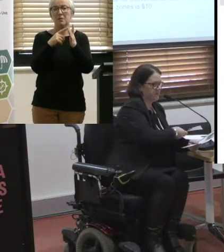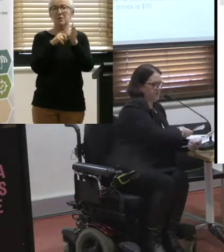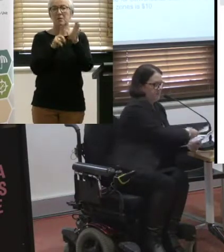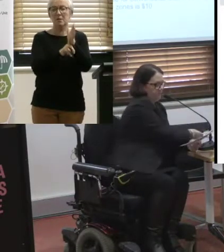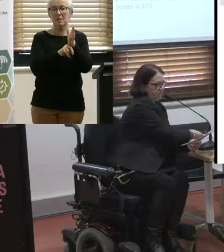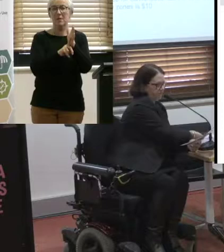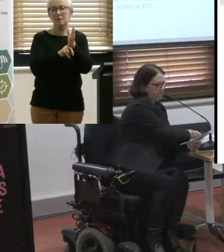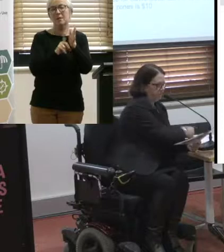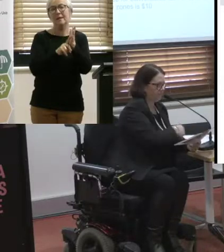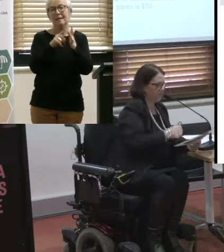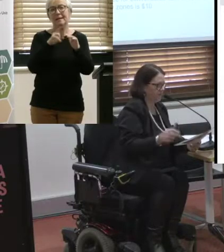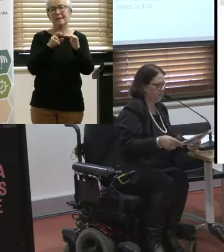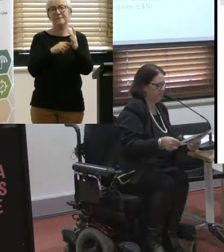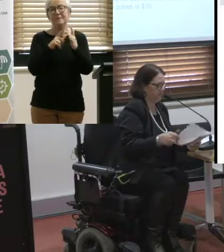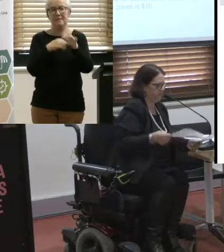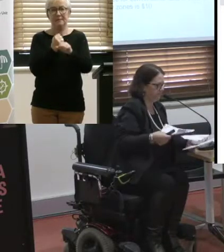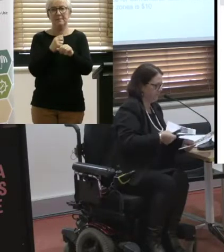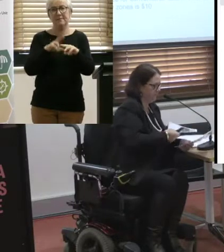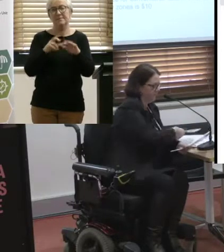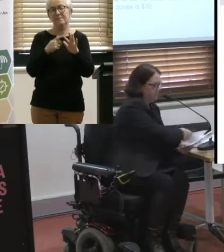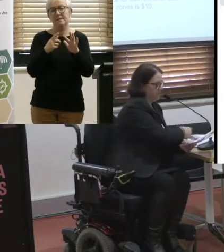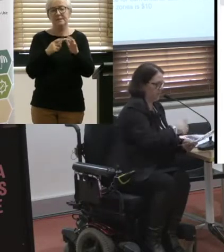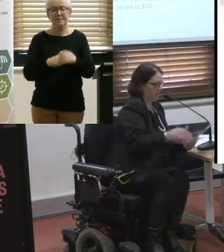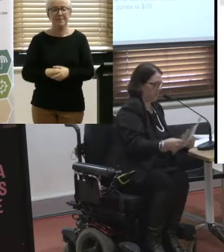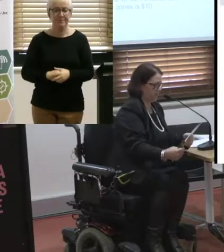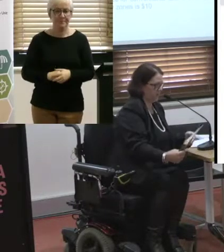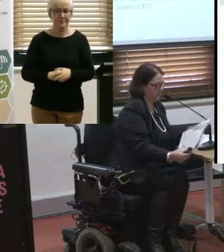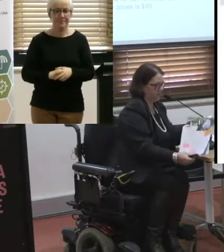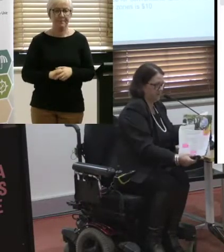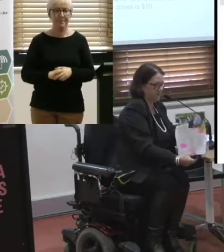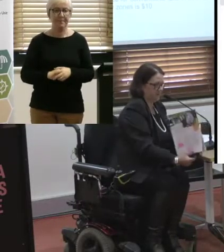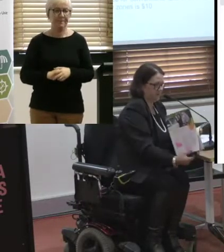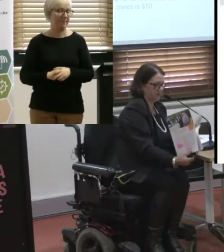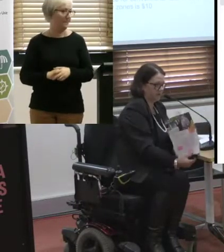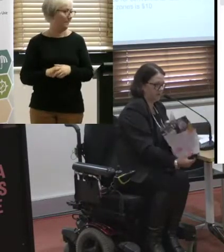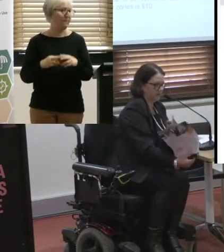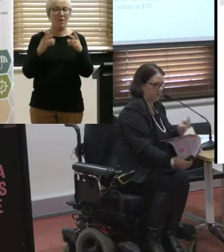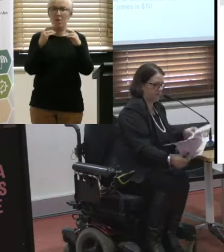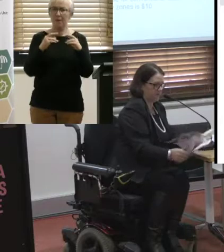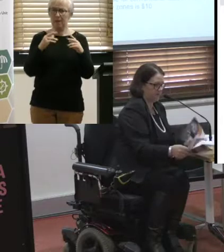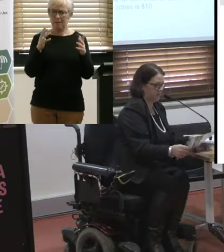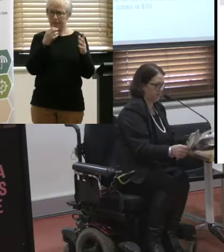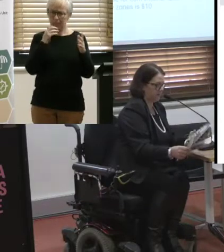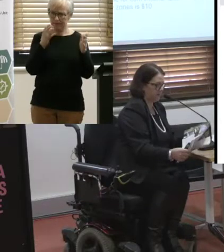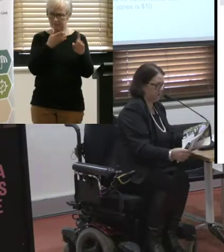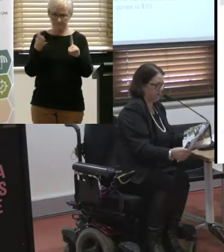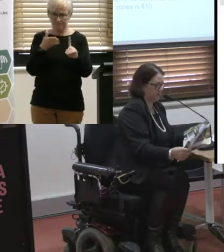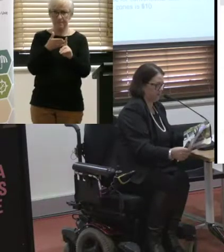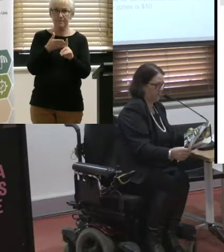but it's pretty good. Now, hoping I haven't lost something which I wanted to read out.